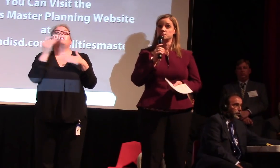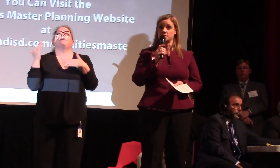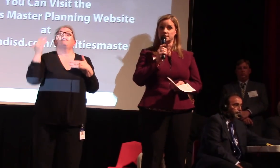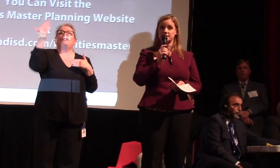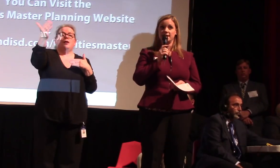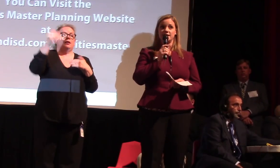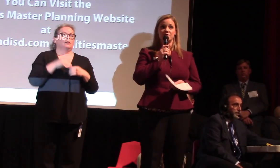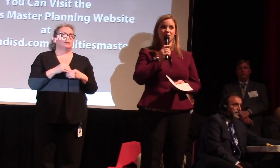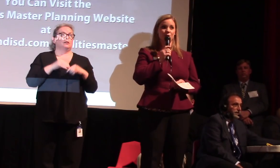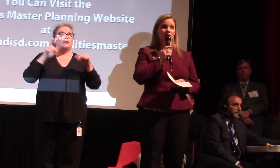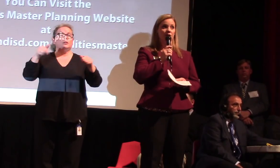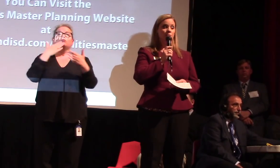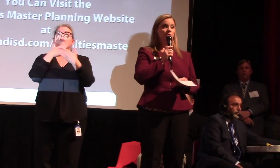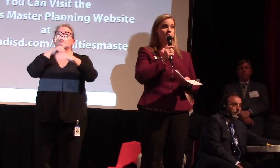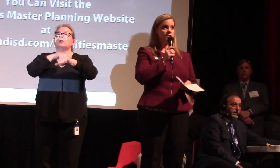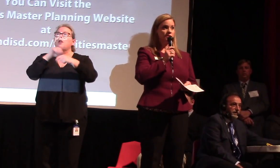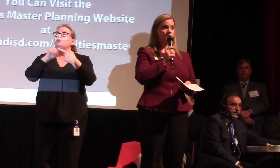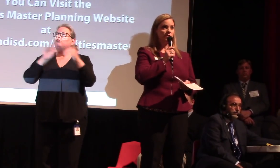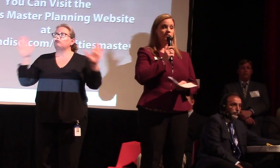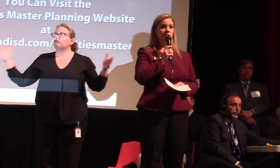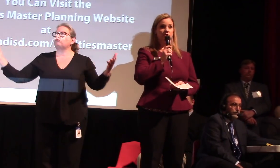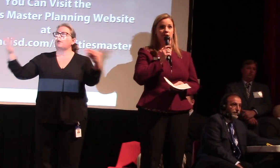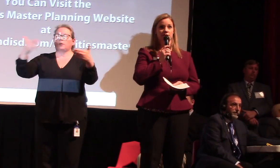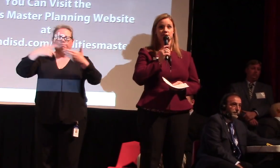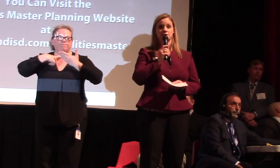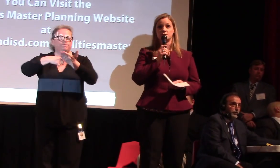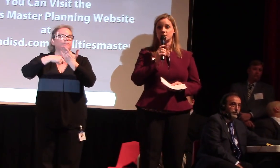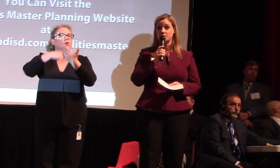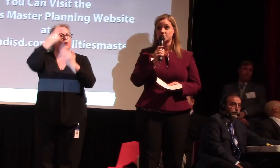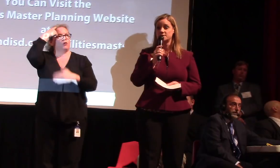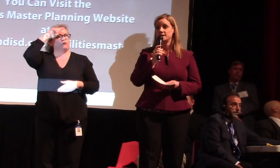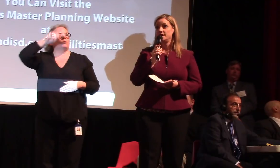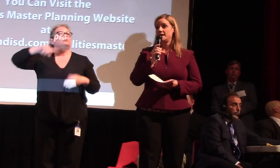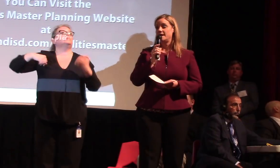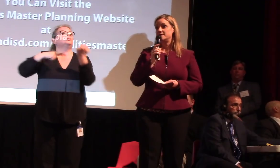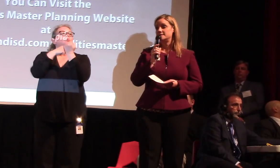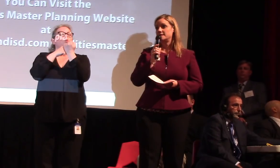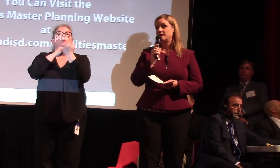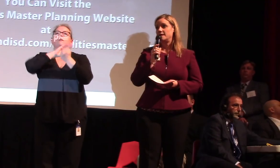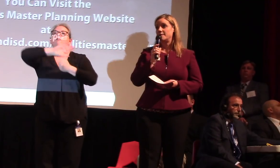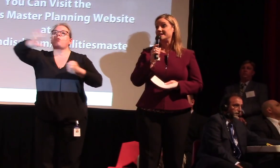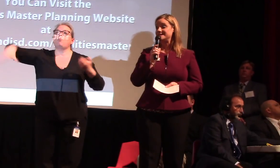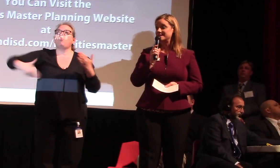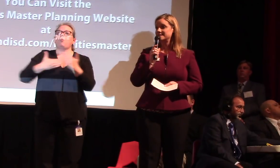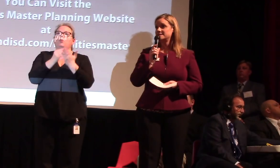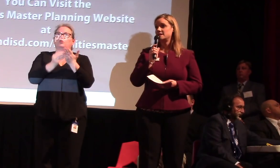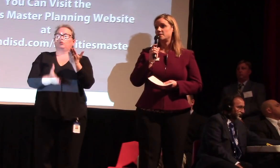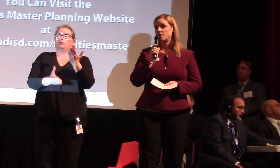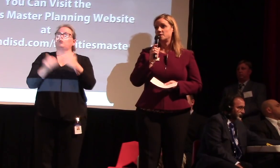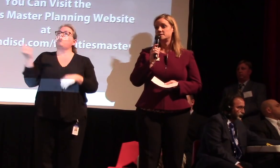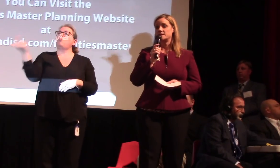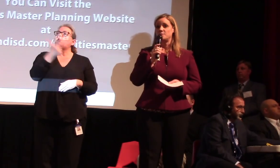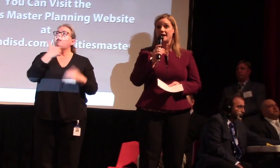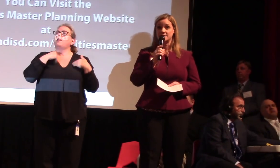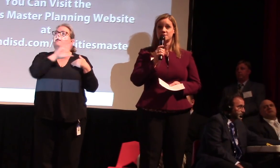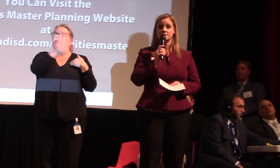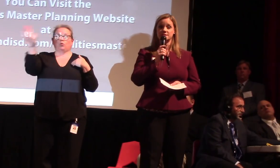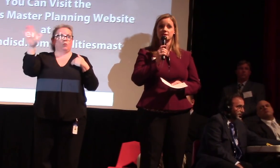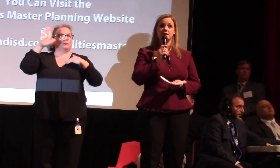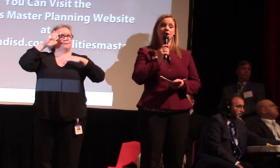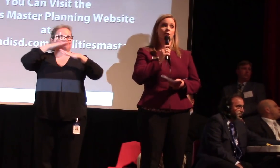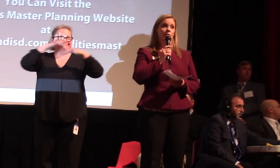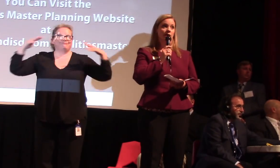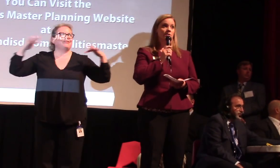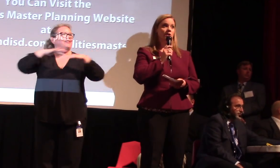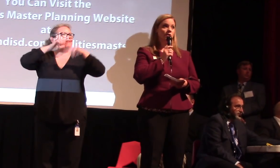all students even though we all approach this with our various concerns and ideas and thoughts and passions